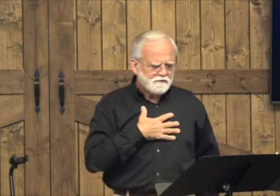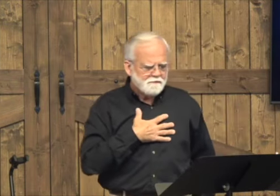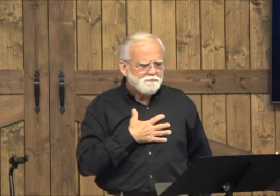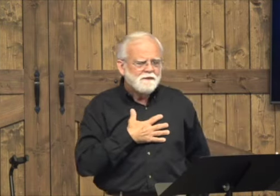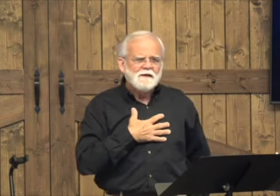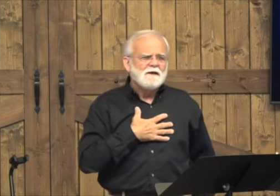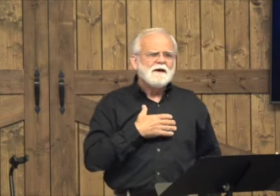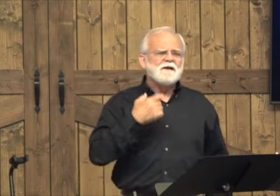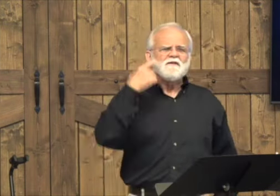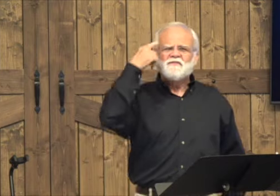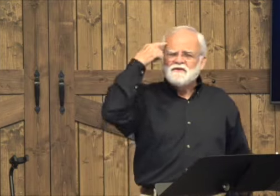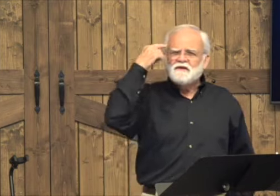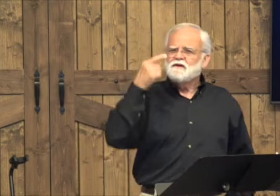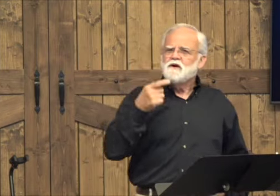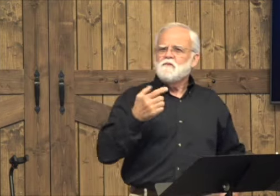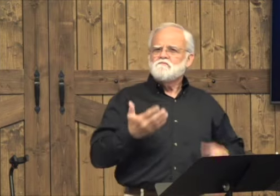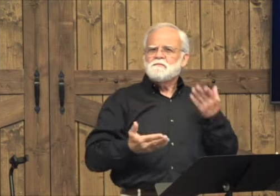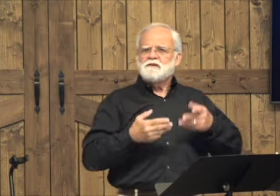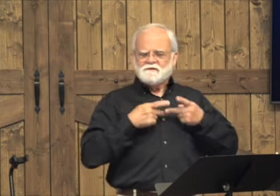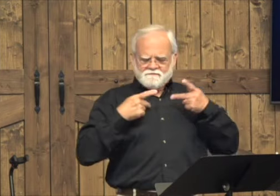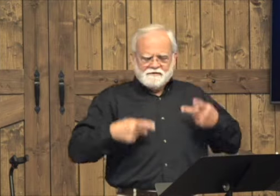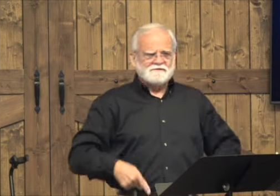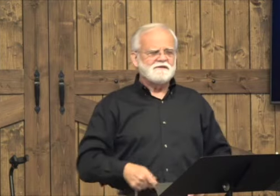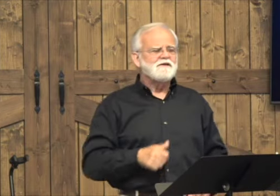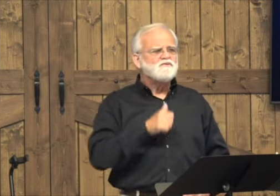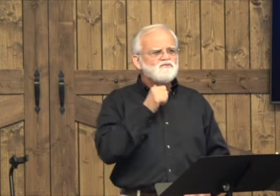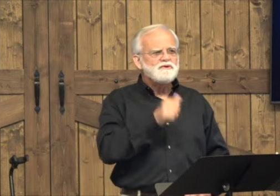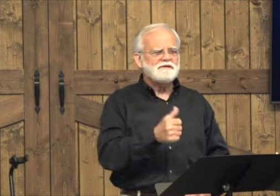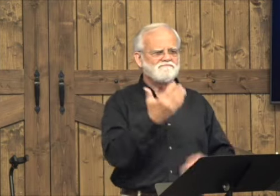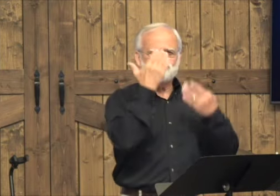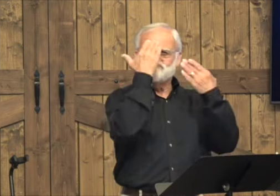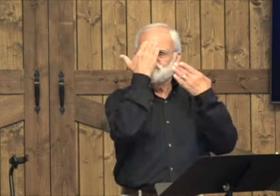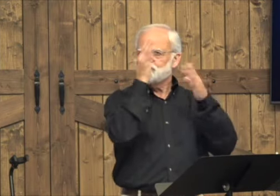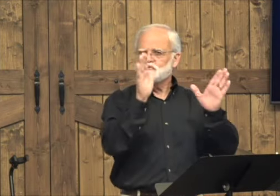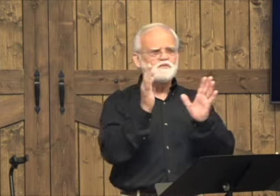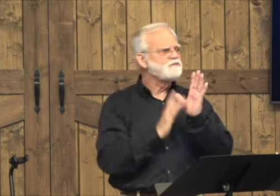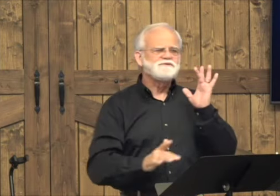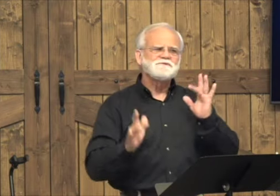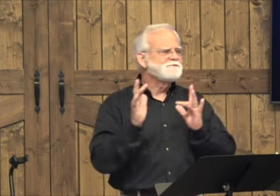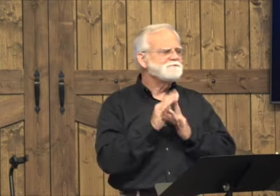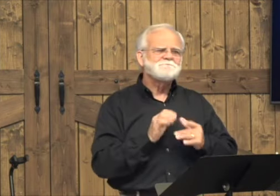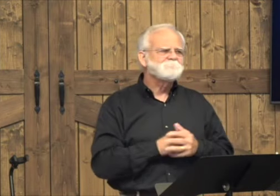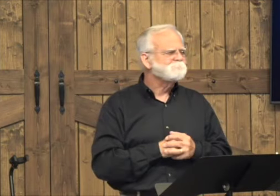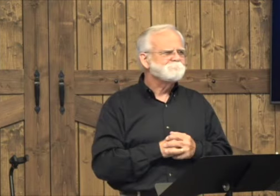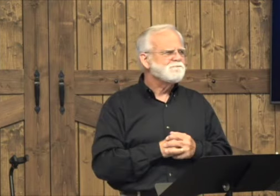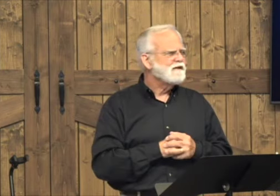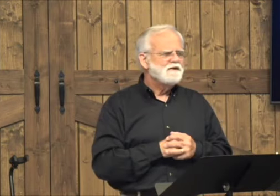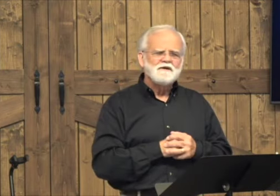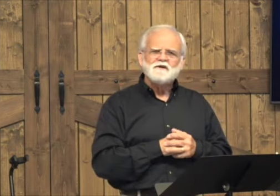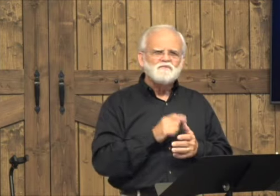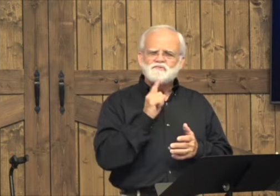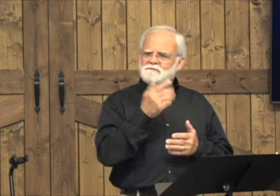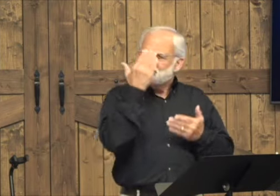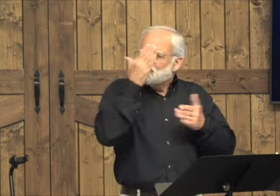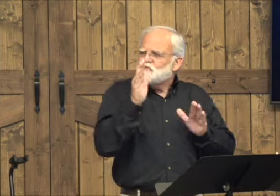We need to be willing to forgive others. Maybe the Pharisee didn't know who Jesus really was.